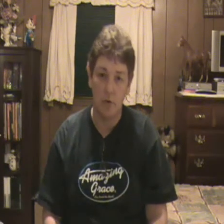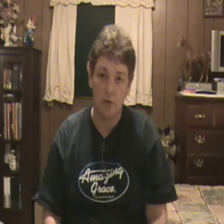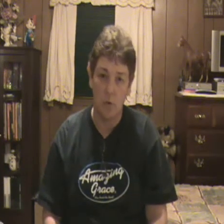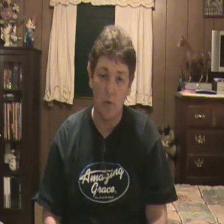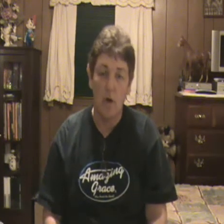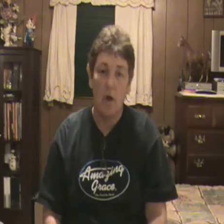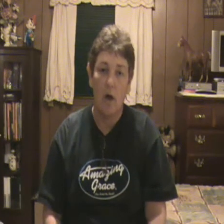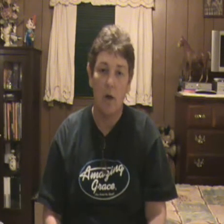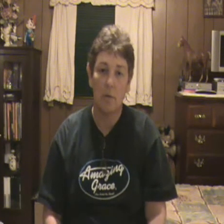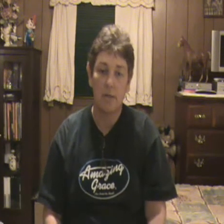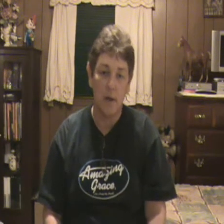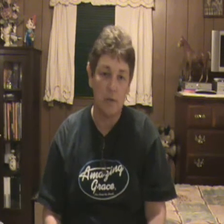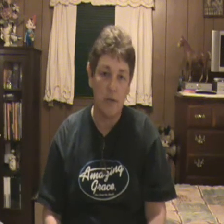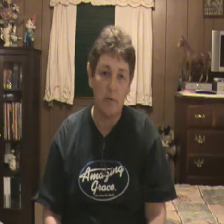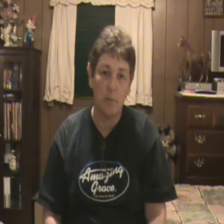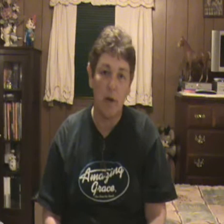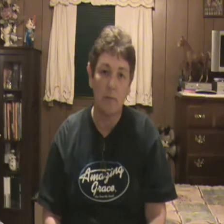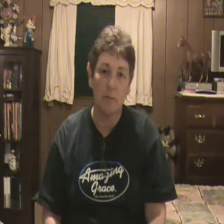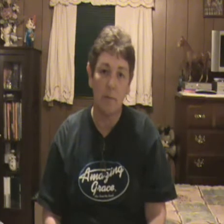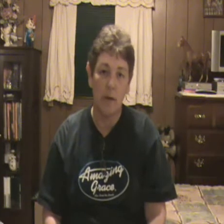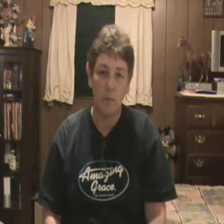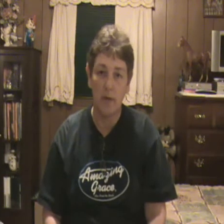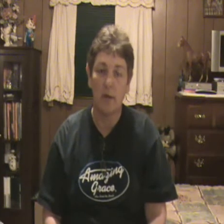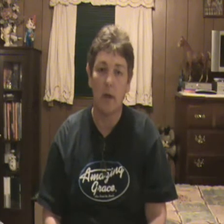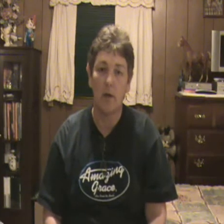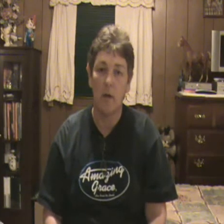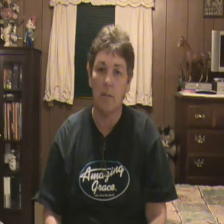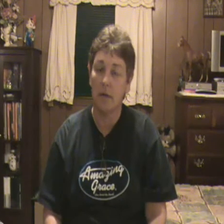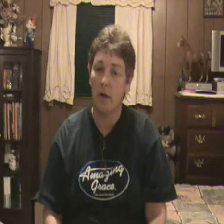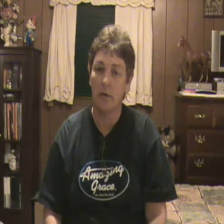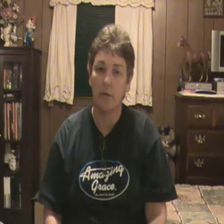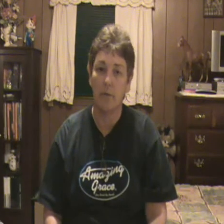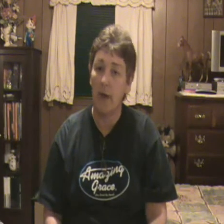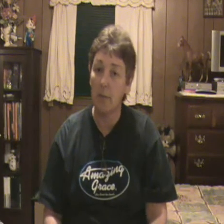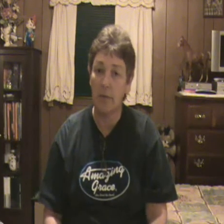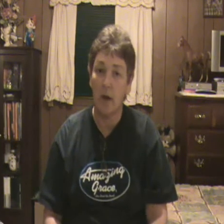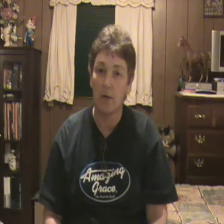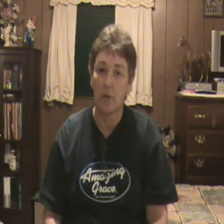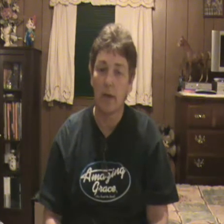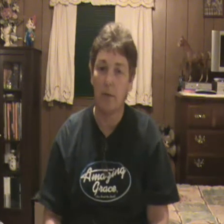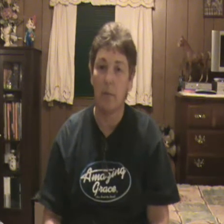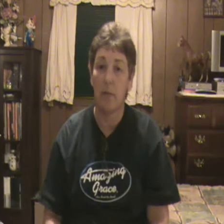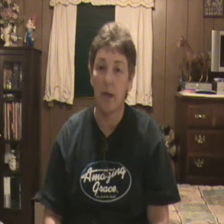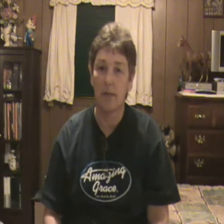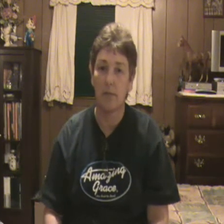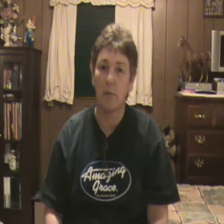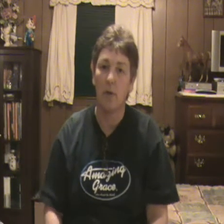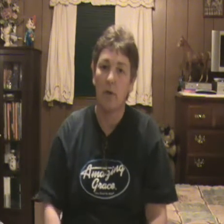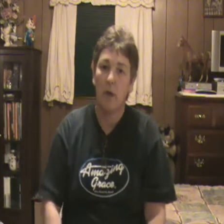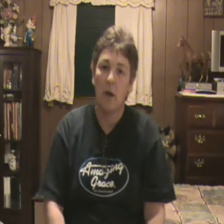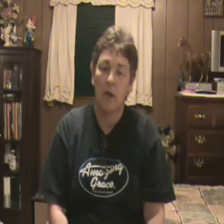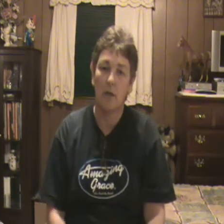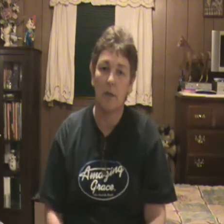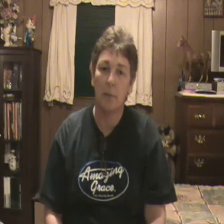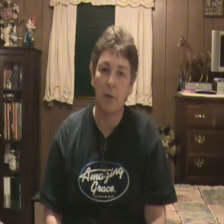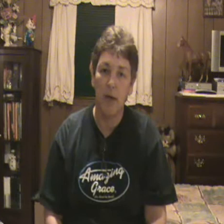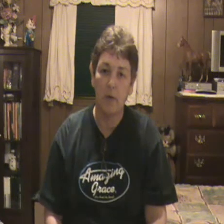drugstore because I was having a problem about a week ago and my doctor, family doctor, gave me a medicine. Well, I looked at the printout